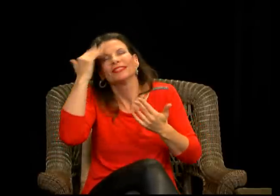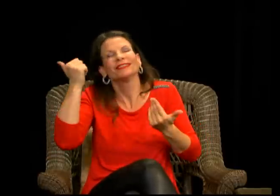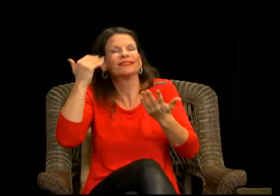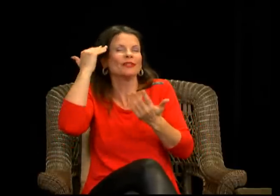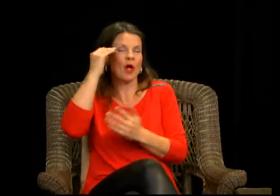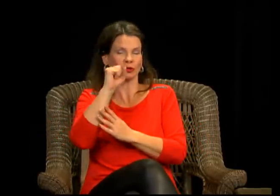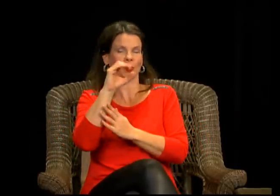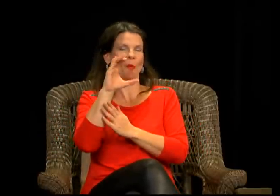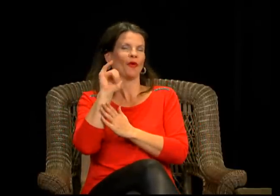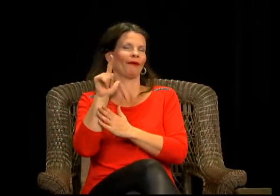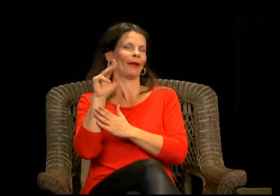he also,